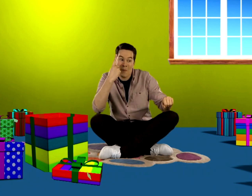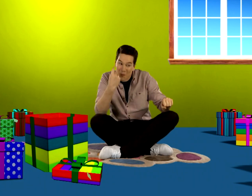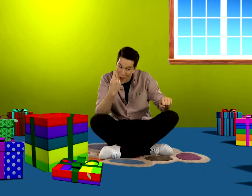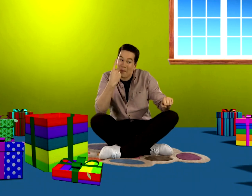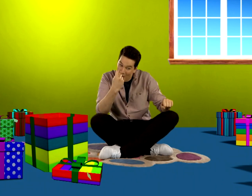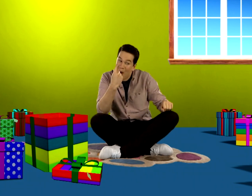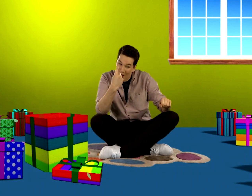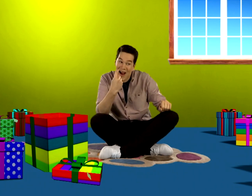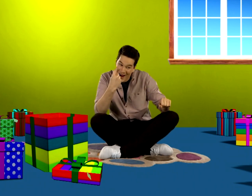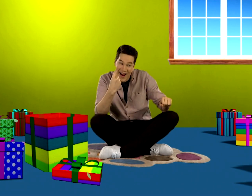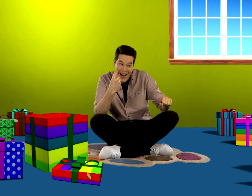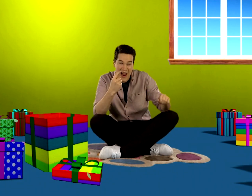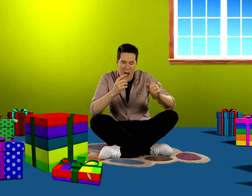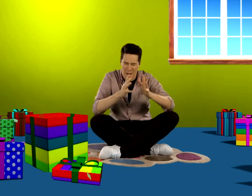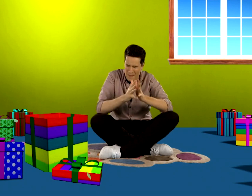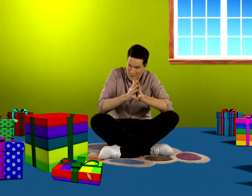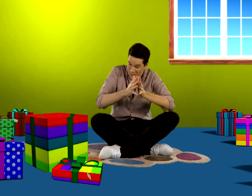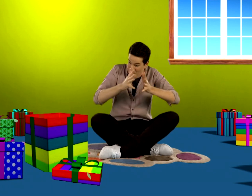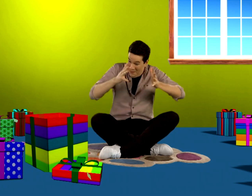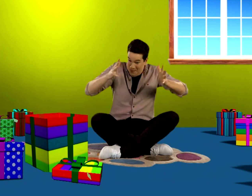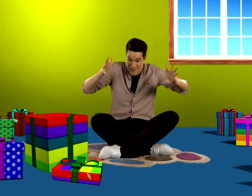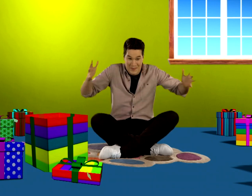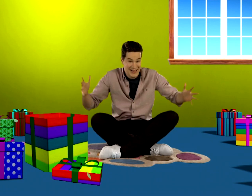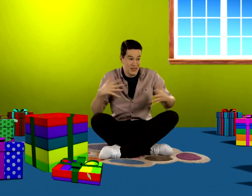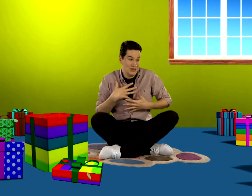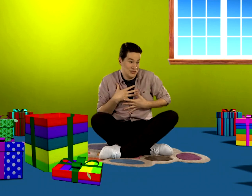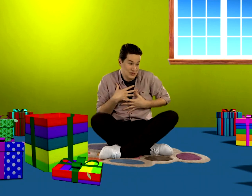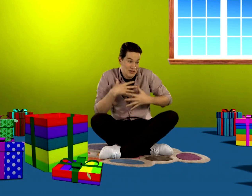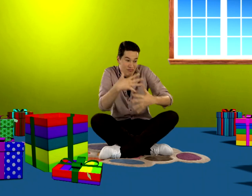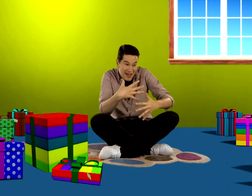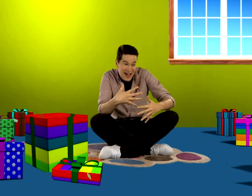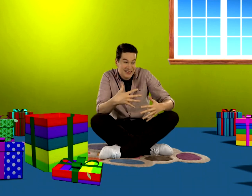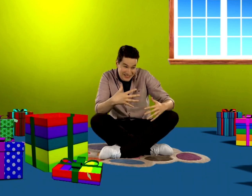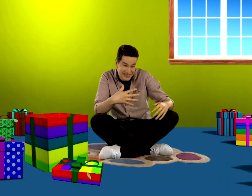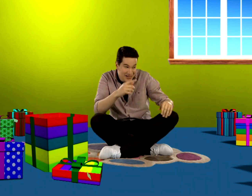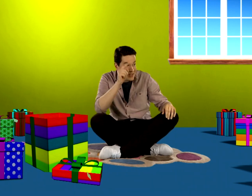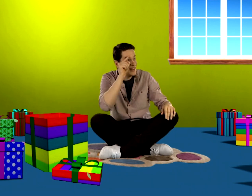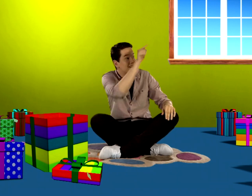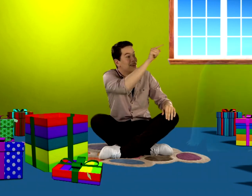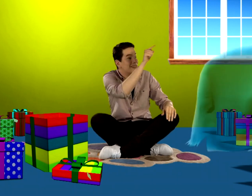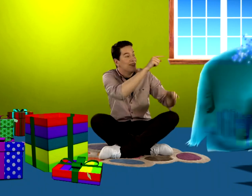There's just one last thing to unwrap, they said. It's a big surprise. We've kept it in the shed.